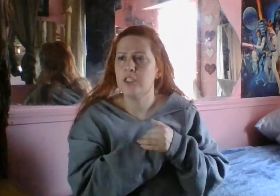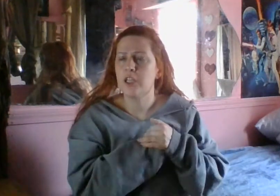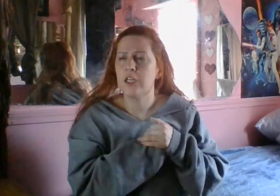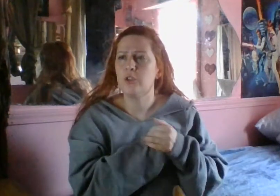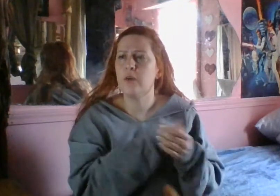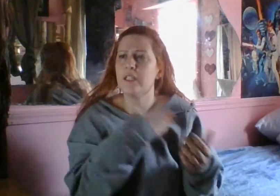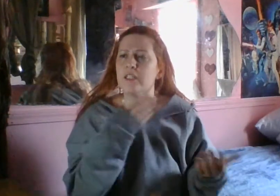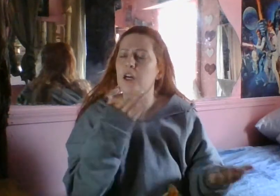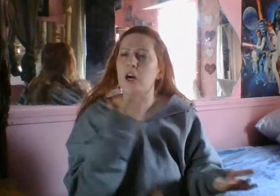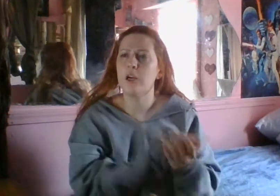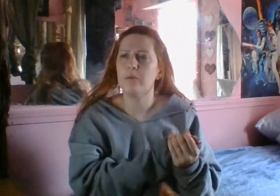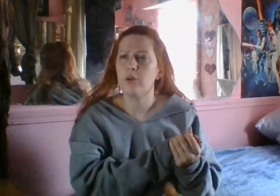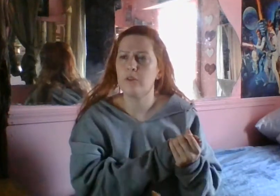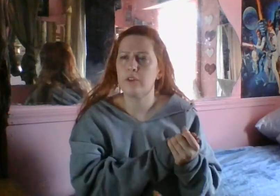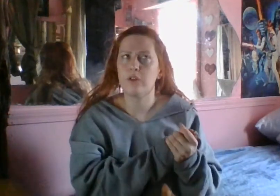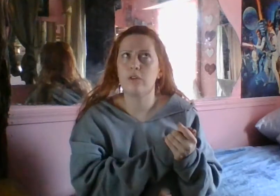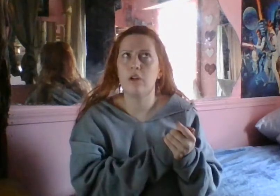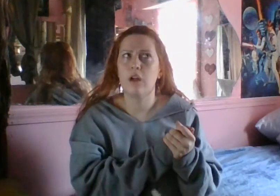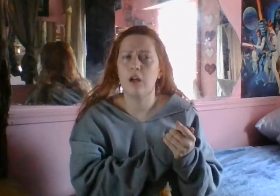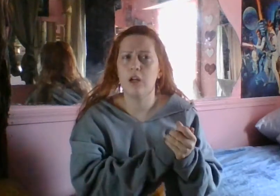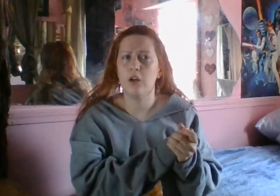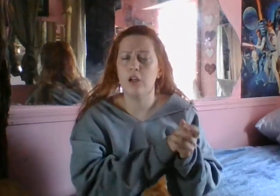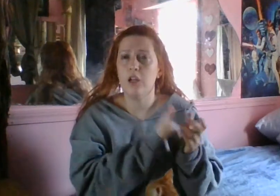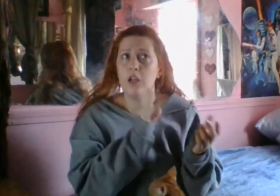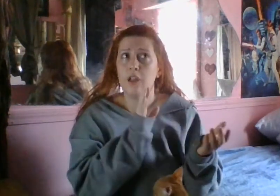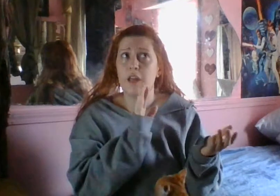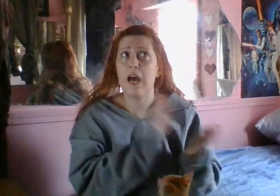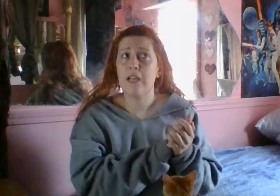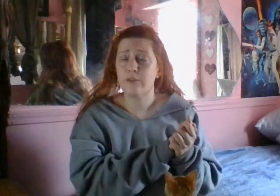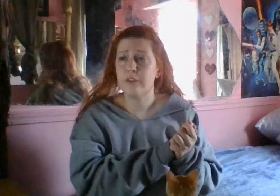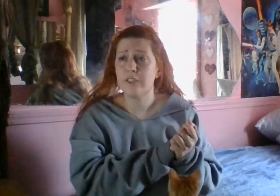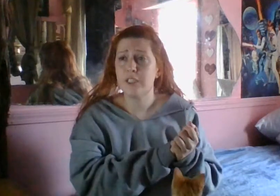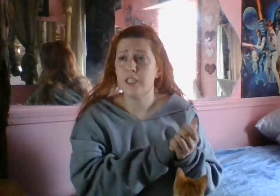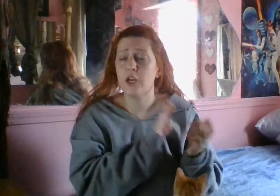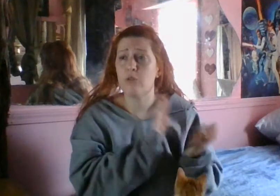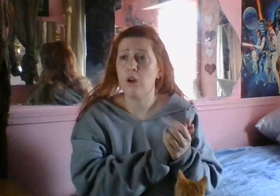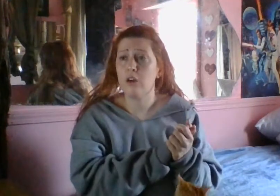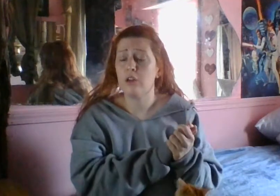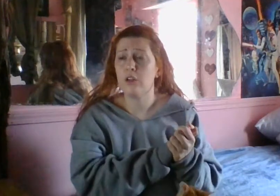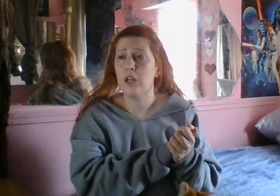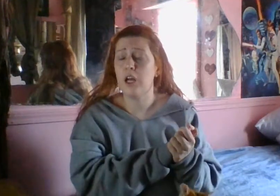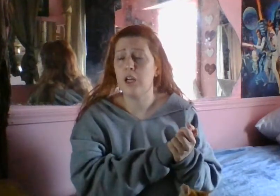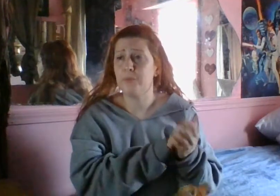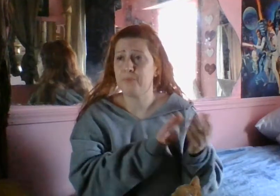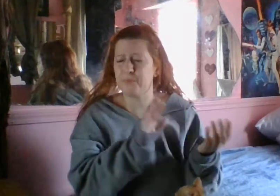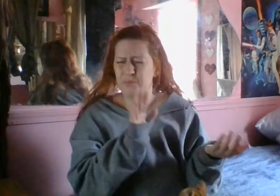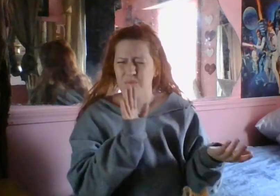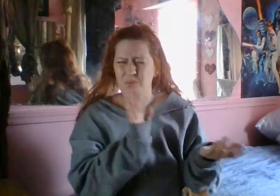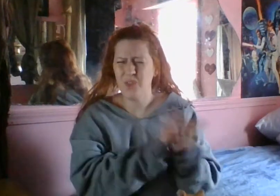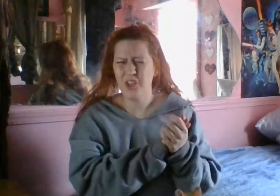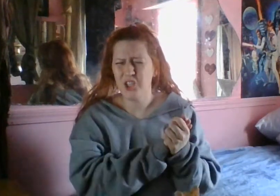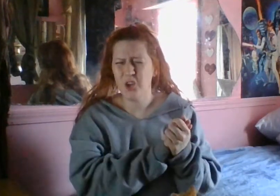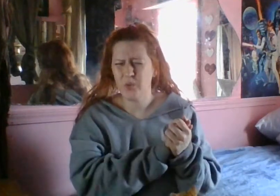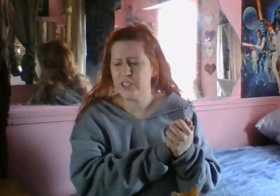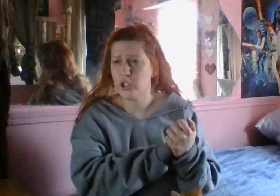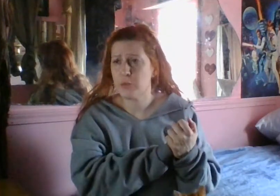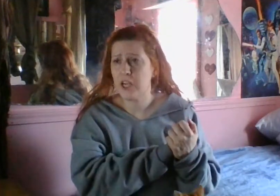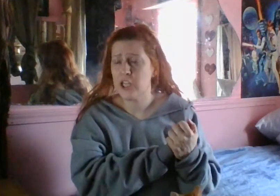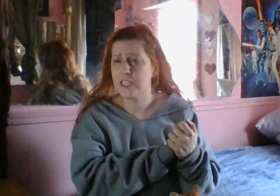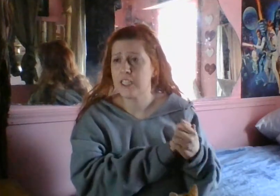the way that the HAARP over the high-frequency auroral research project,